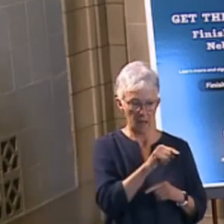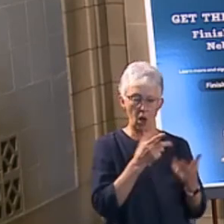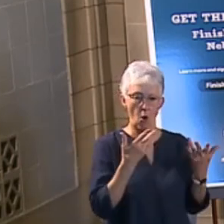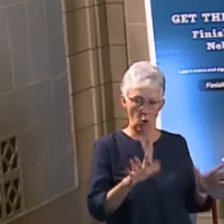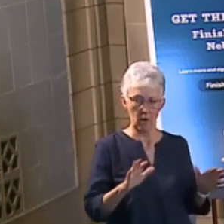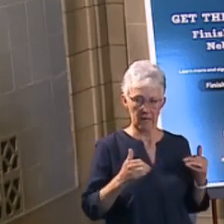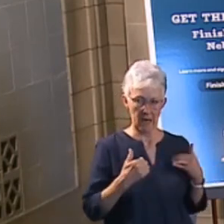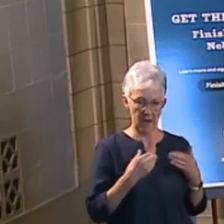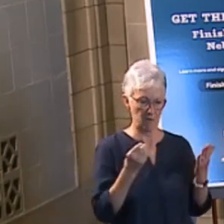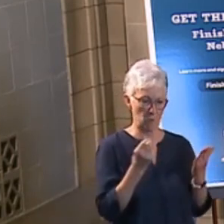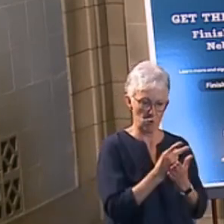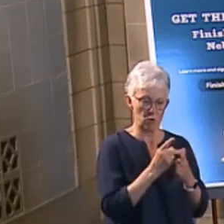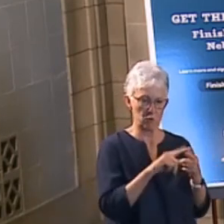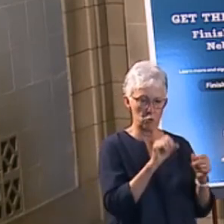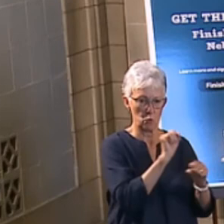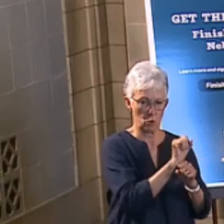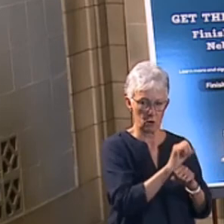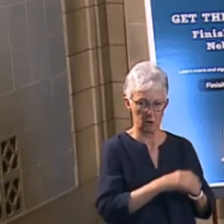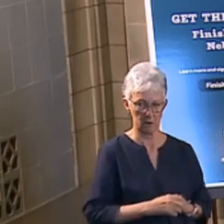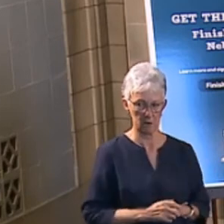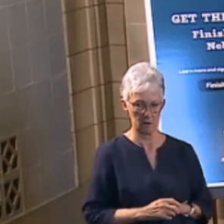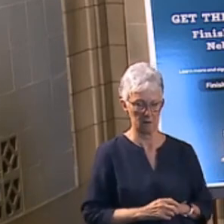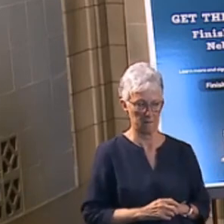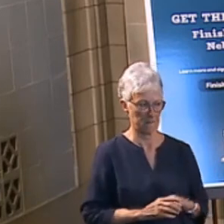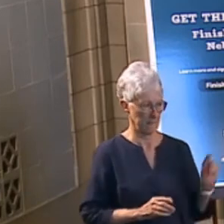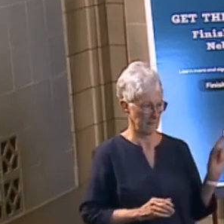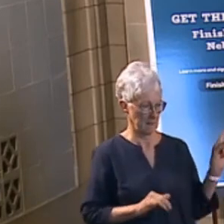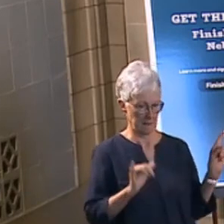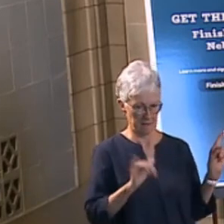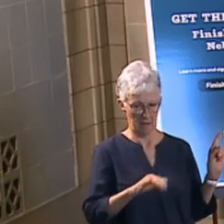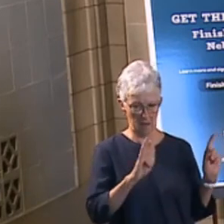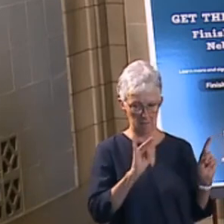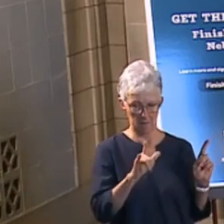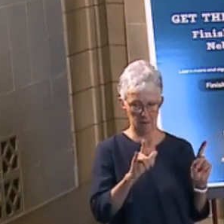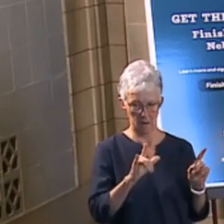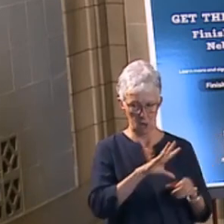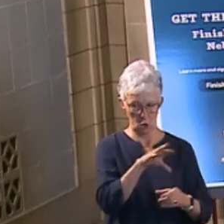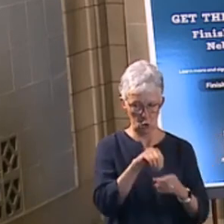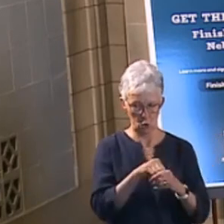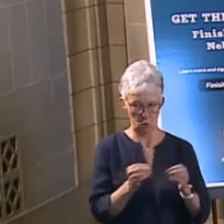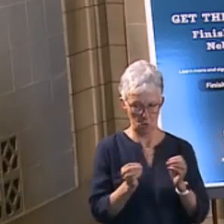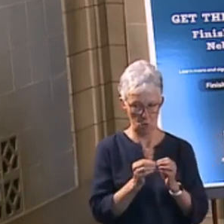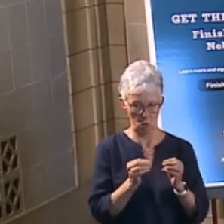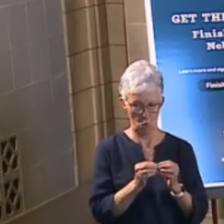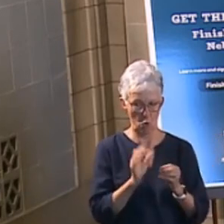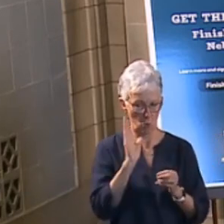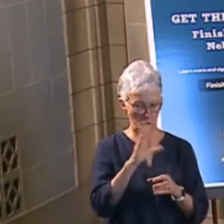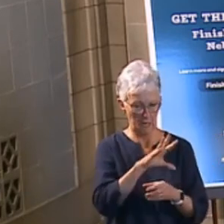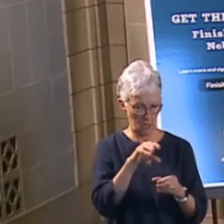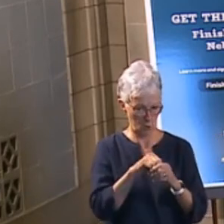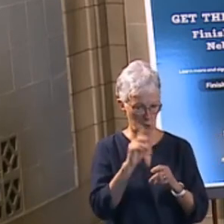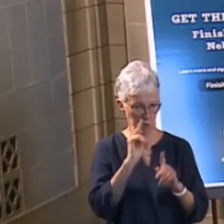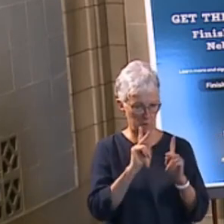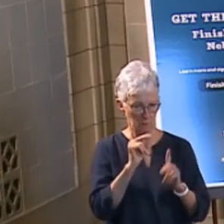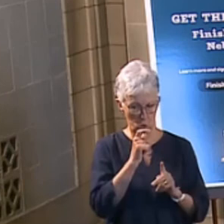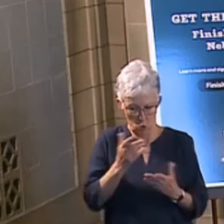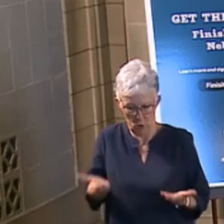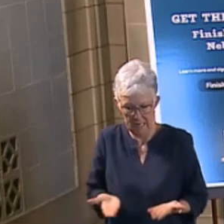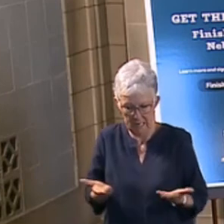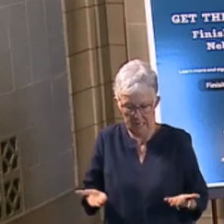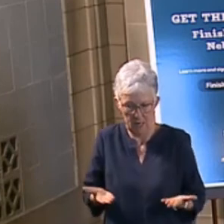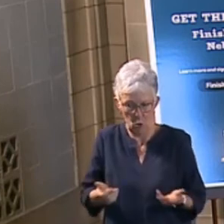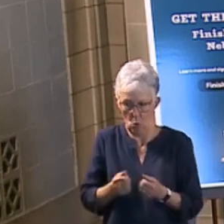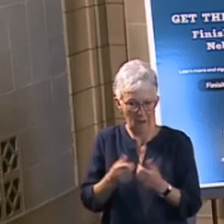Well, actually, that bill is more expansive than that, Martha. believe it actually would cover people who are here illegally to be able to do, to get those unemployment